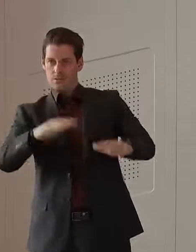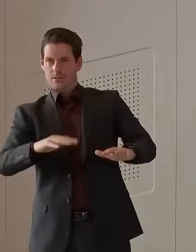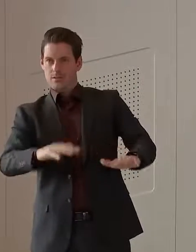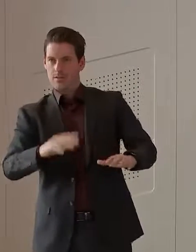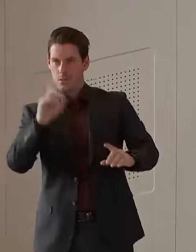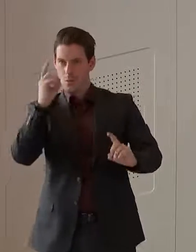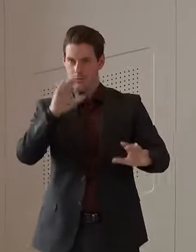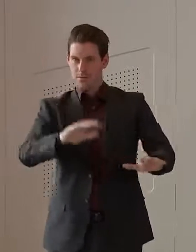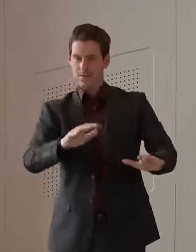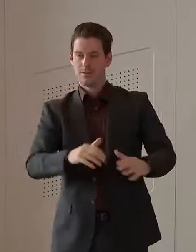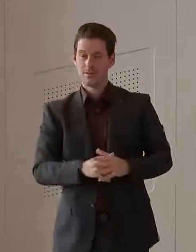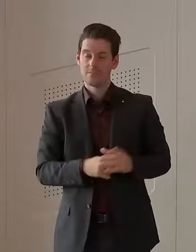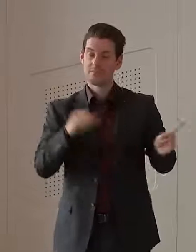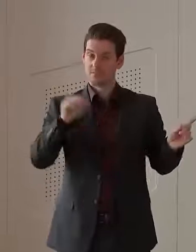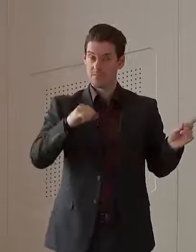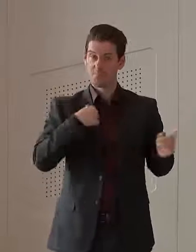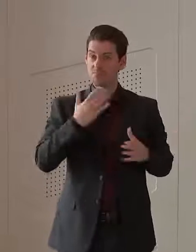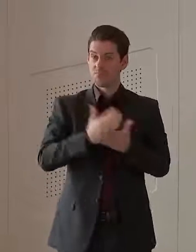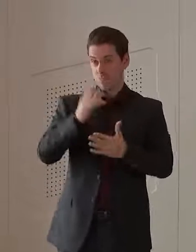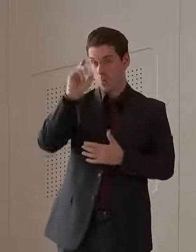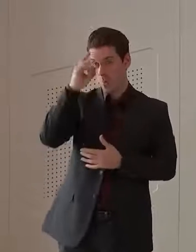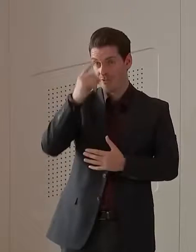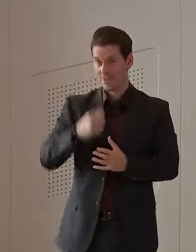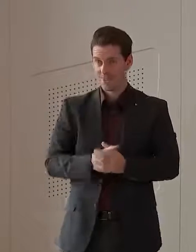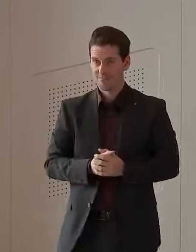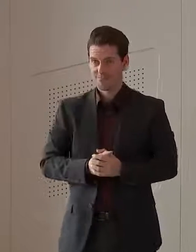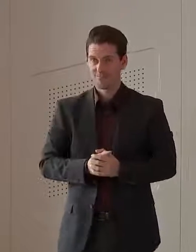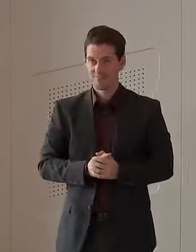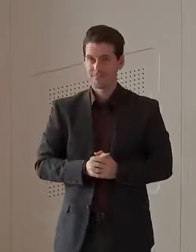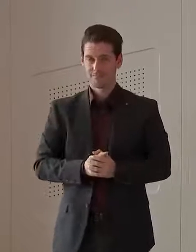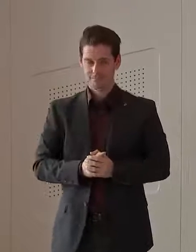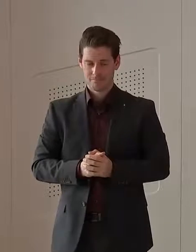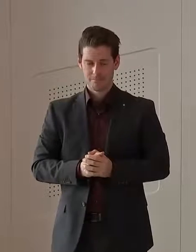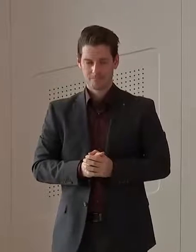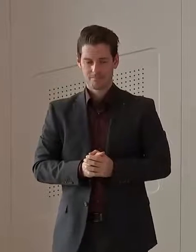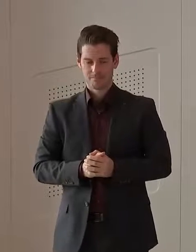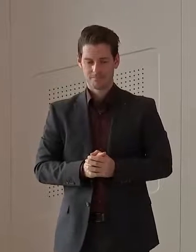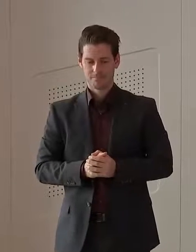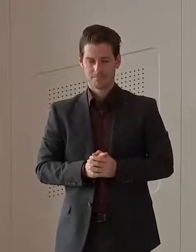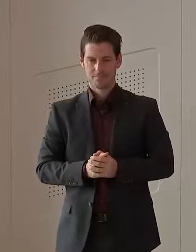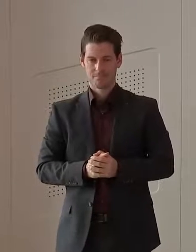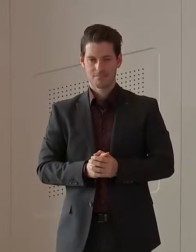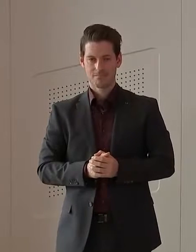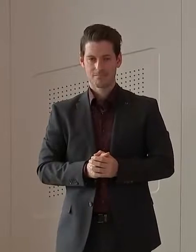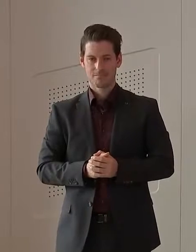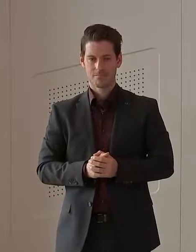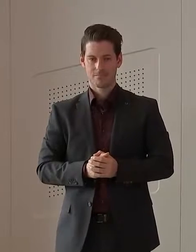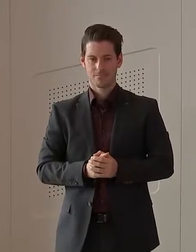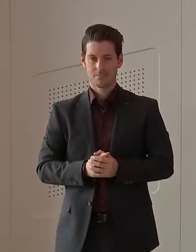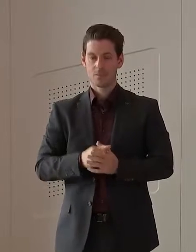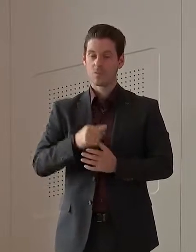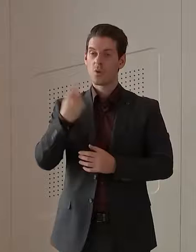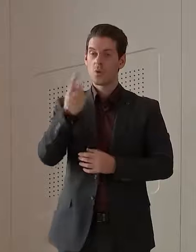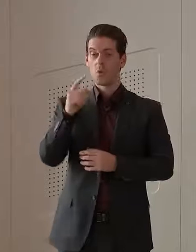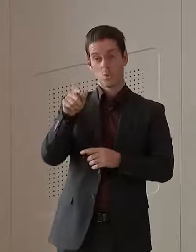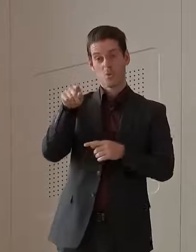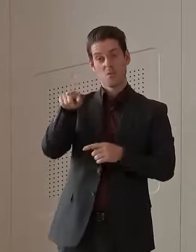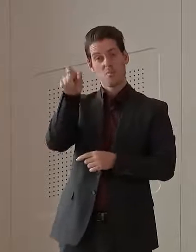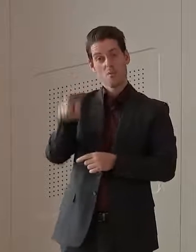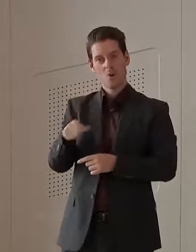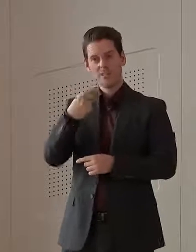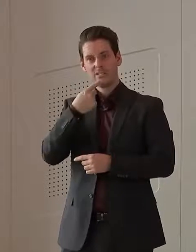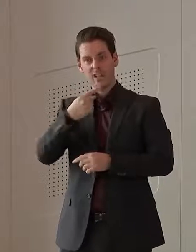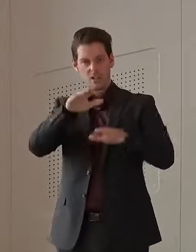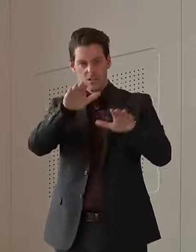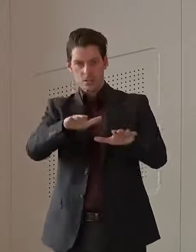and that is concerning, and my understanding is that the person involved is being spoken to, and